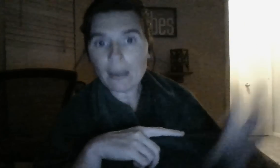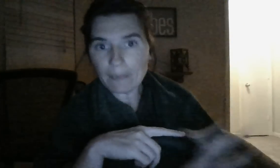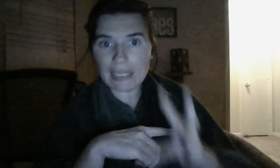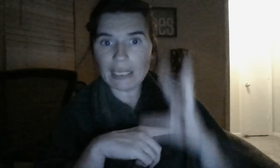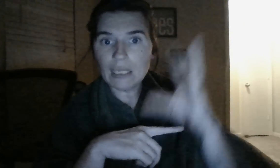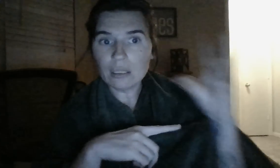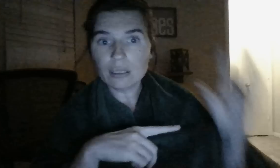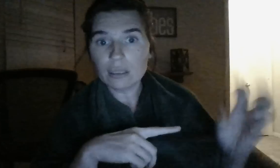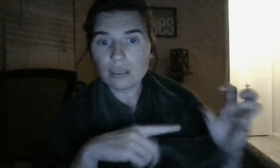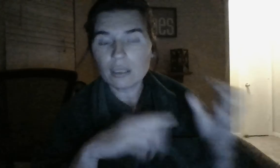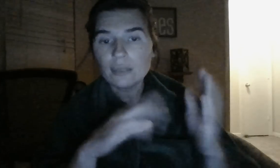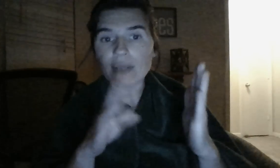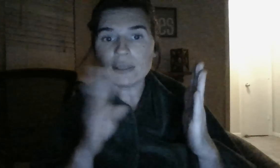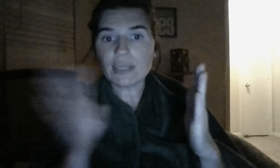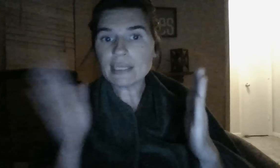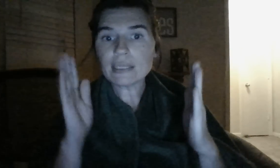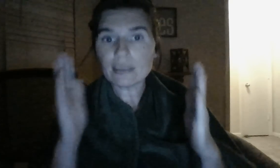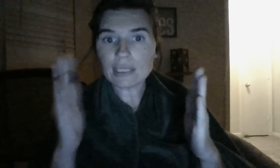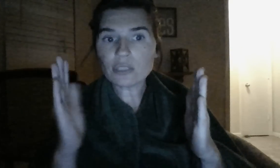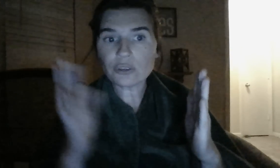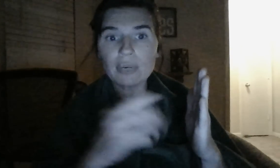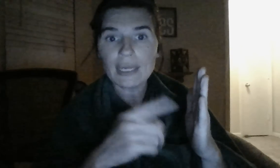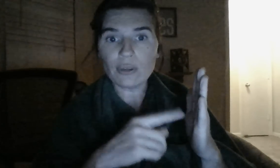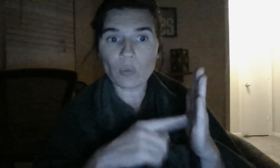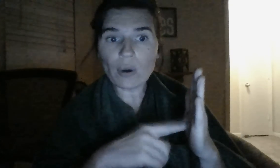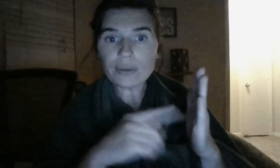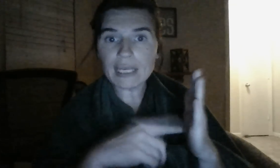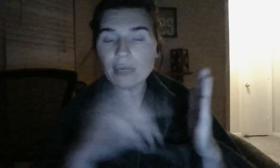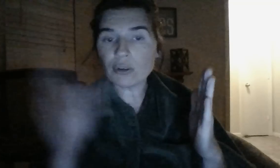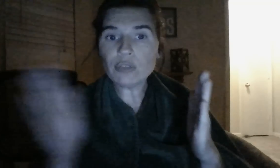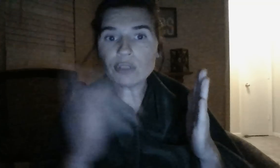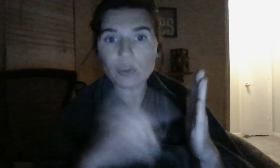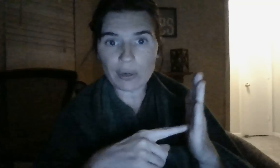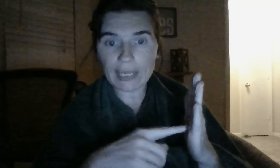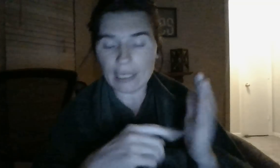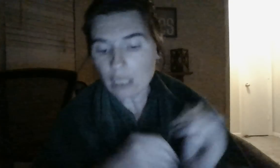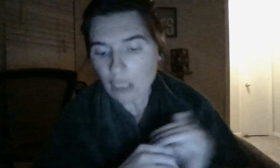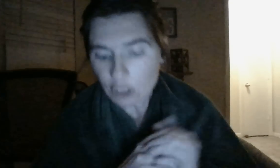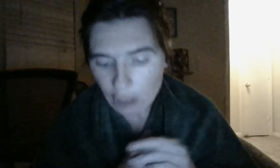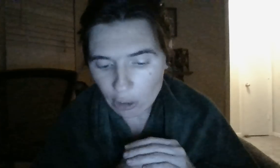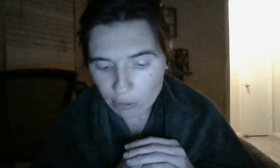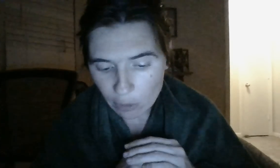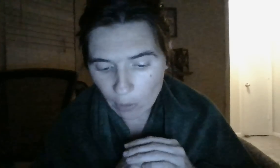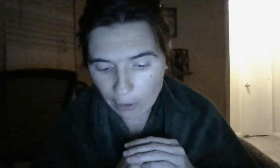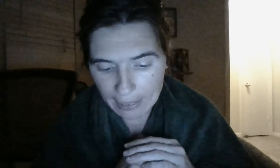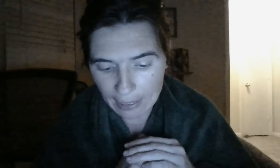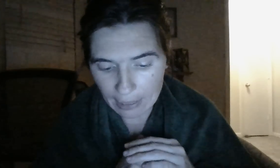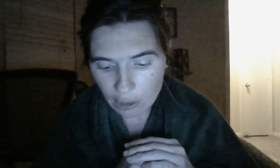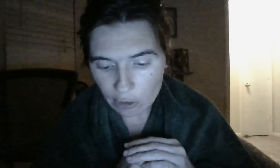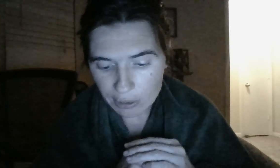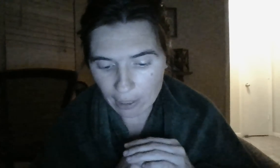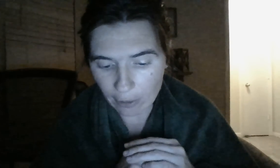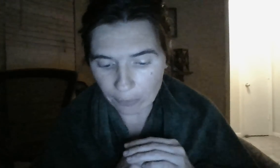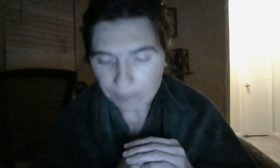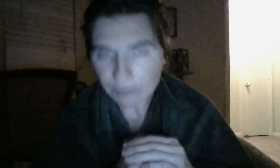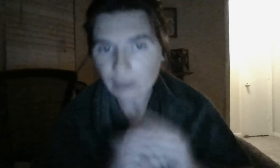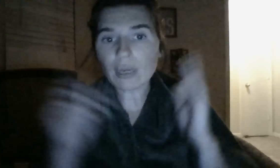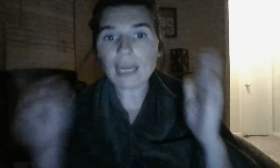company that this sister either worked in or used to work in. She used to work in it years ago. Okay.